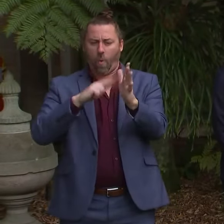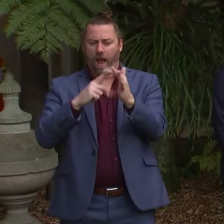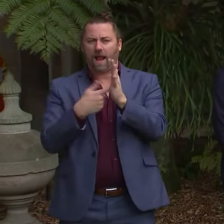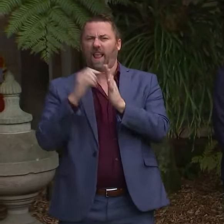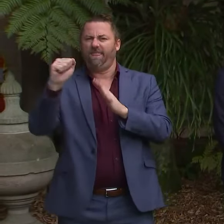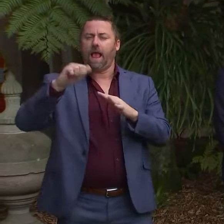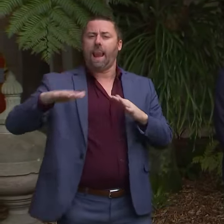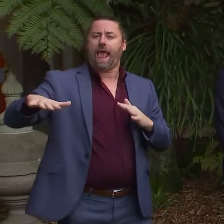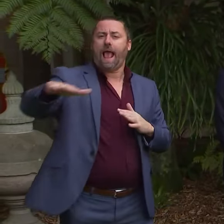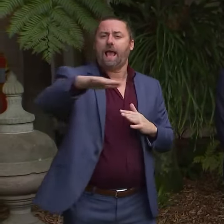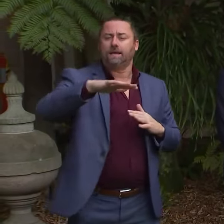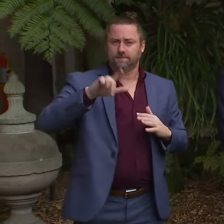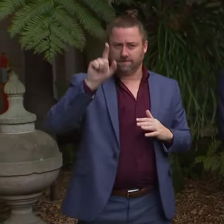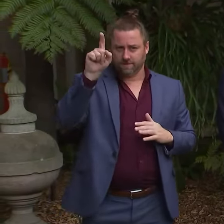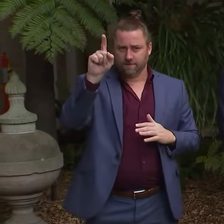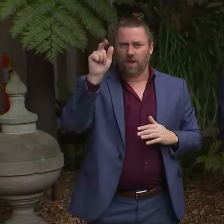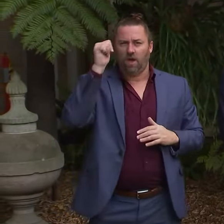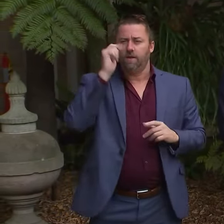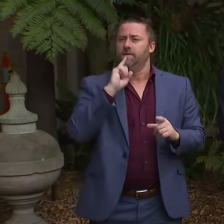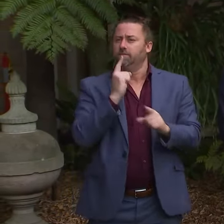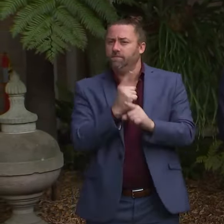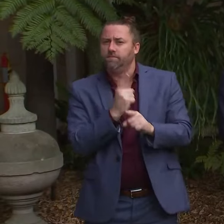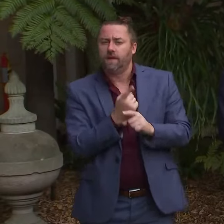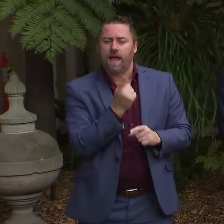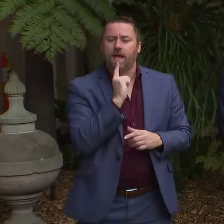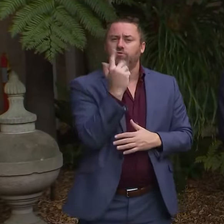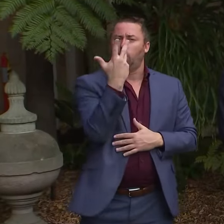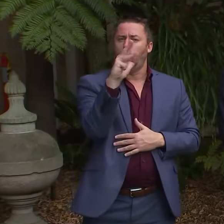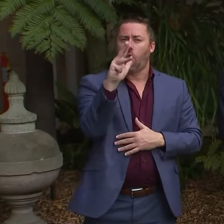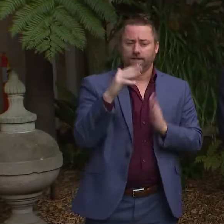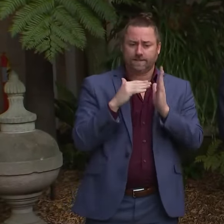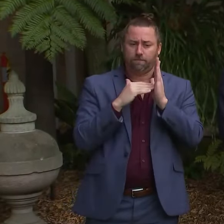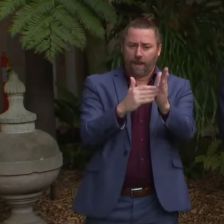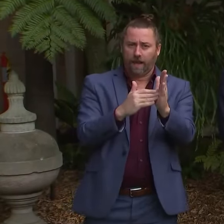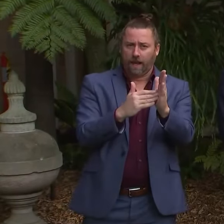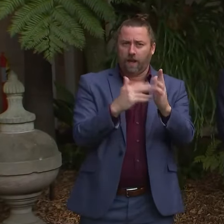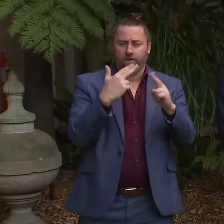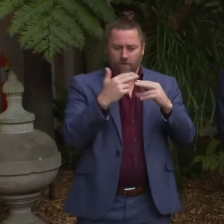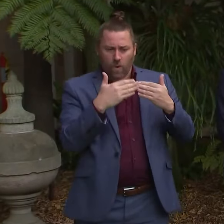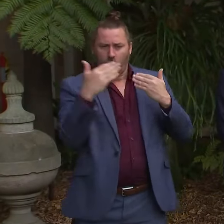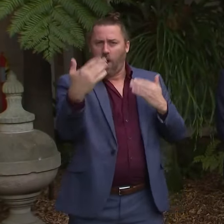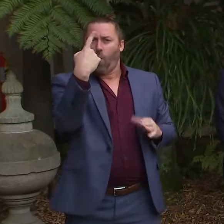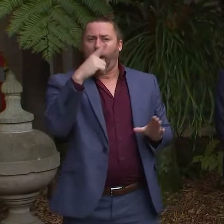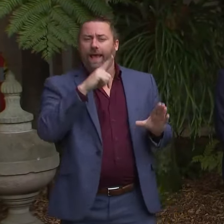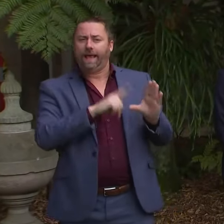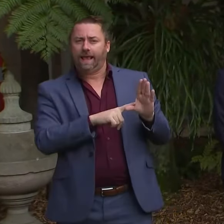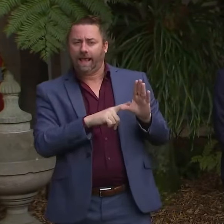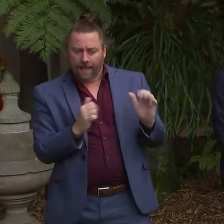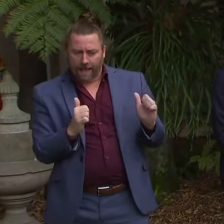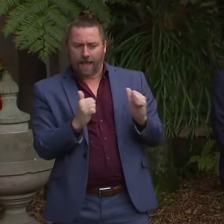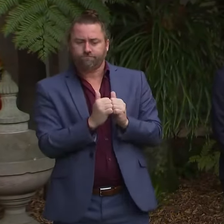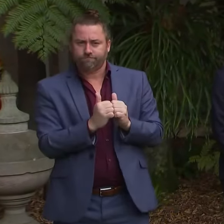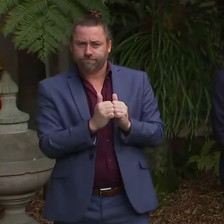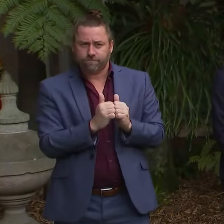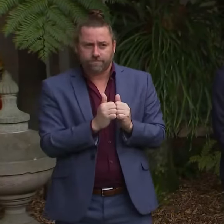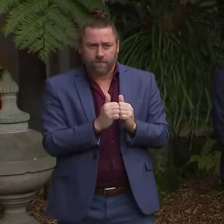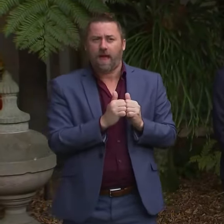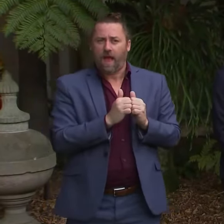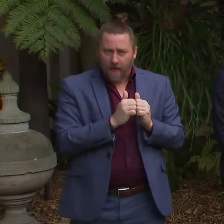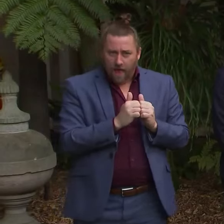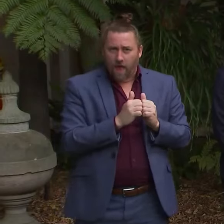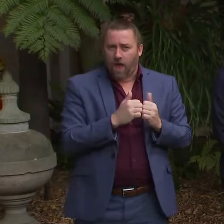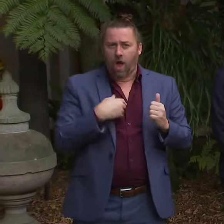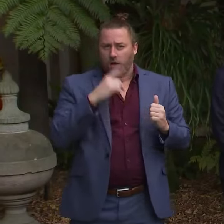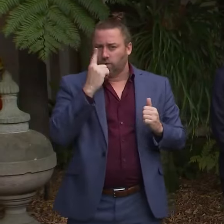also about it costing 190 million over the 12 months. I couldn't give you the breakdown as